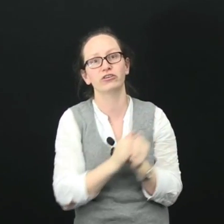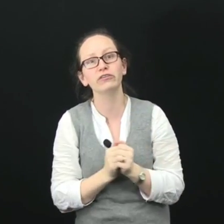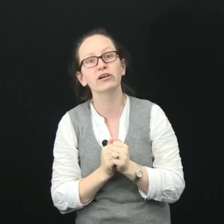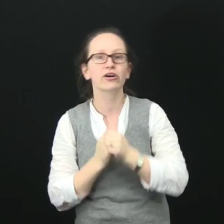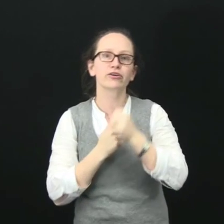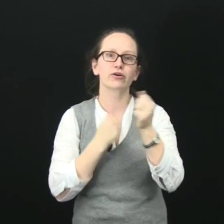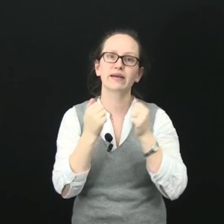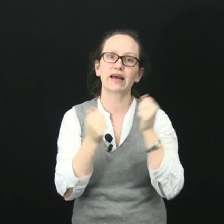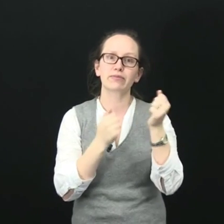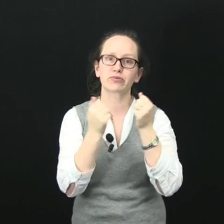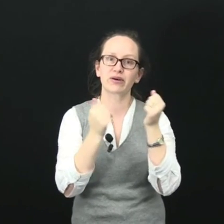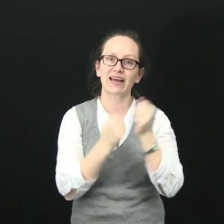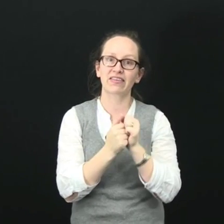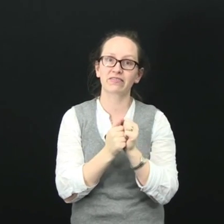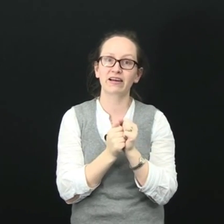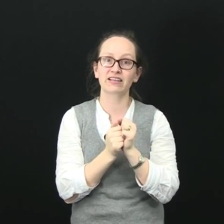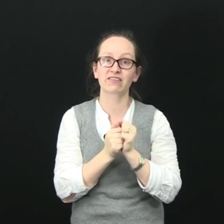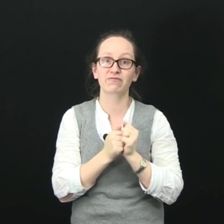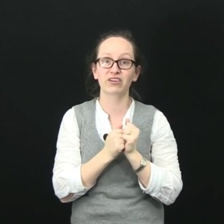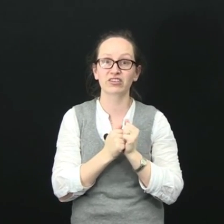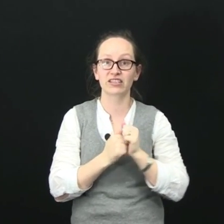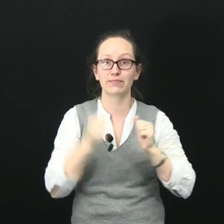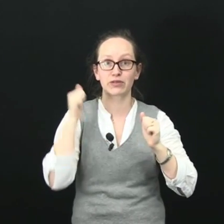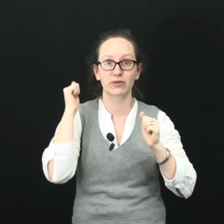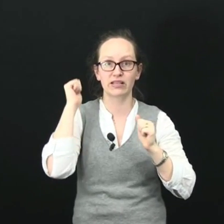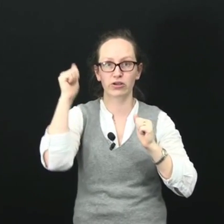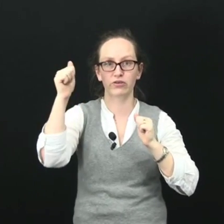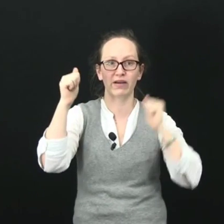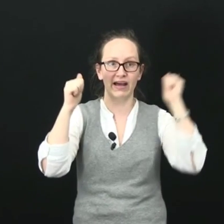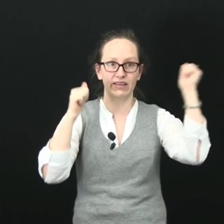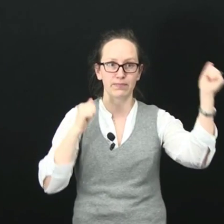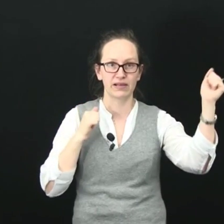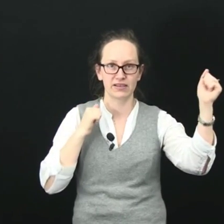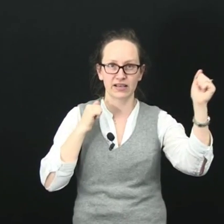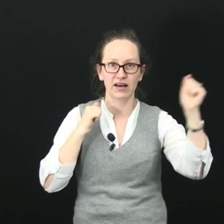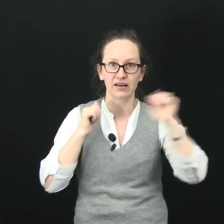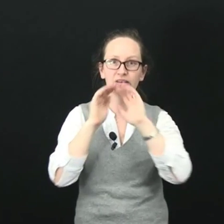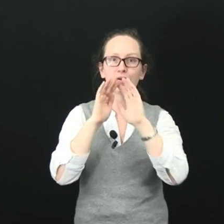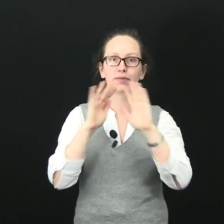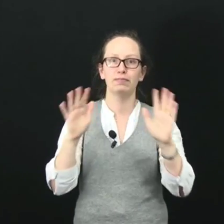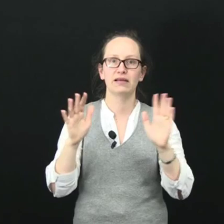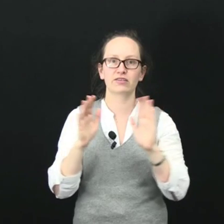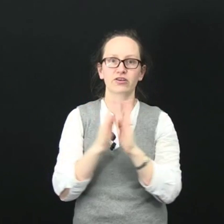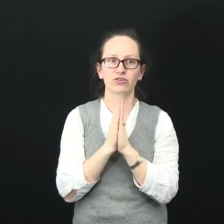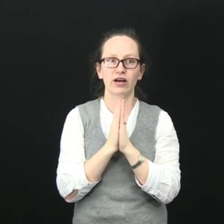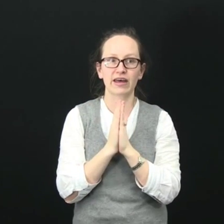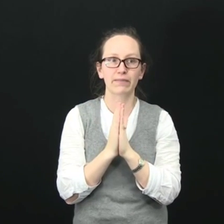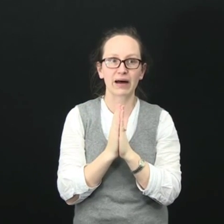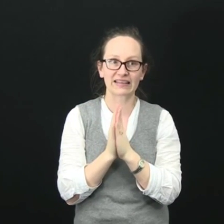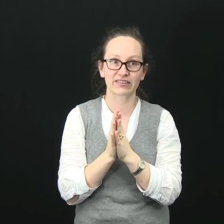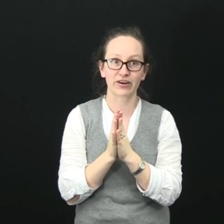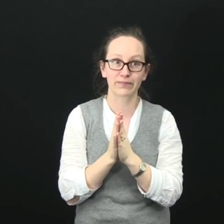you. You'll be able to work out the relative velocity between you and the police car, but please don't try that part at home.